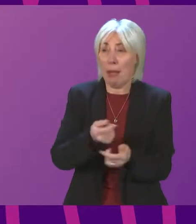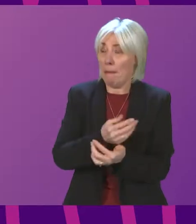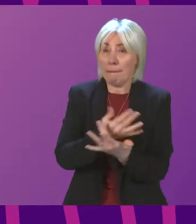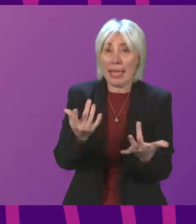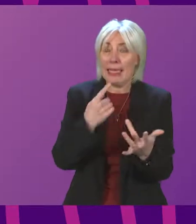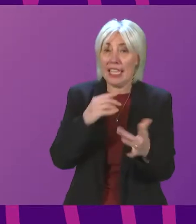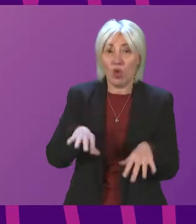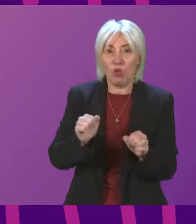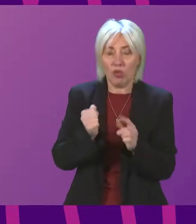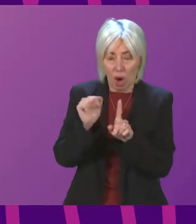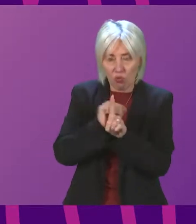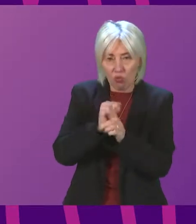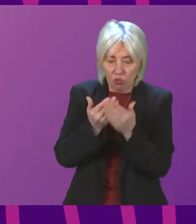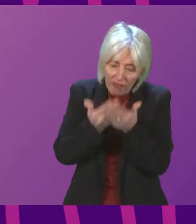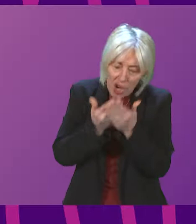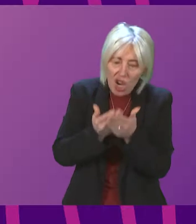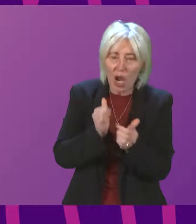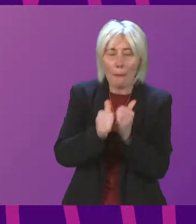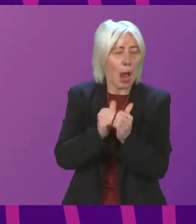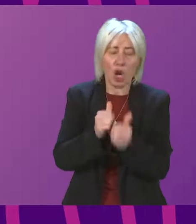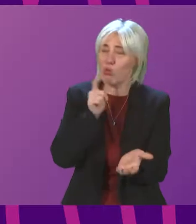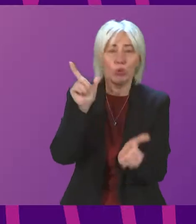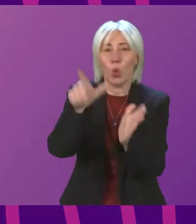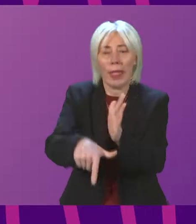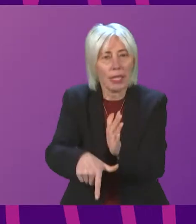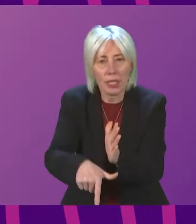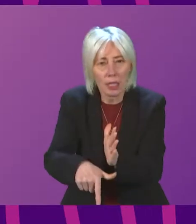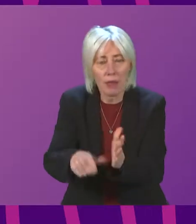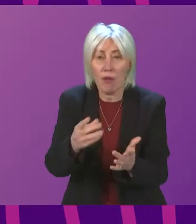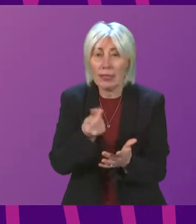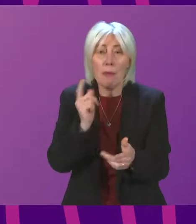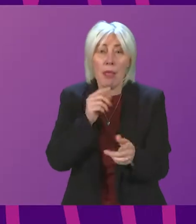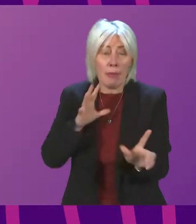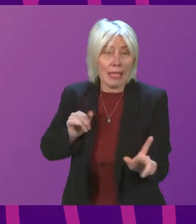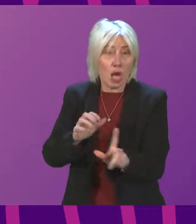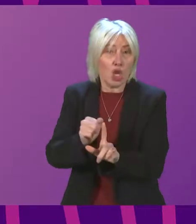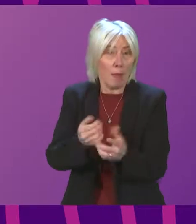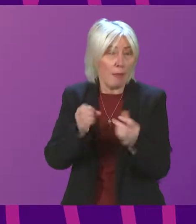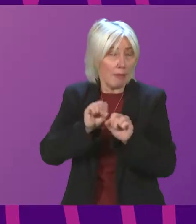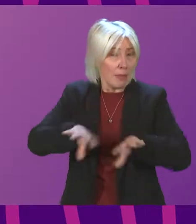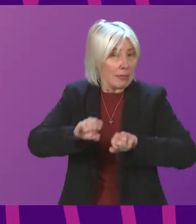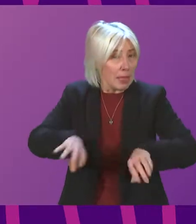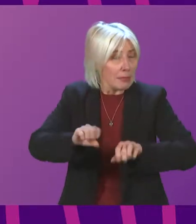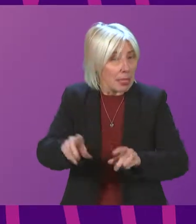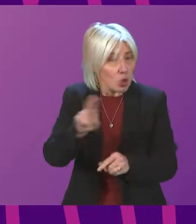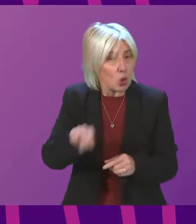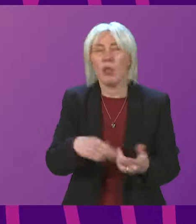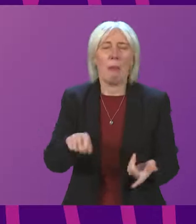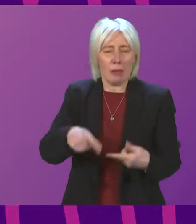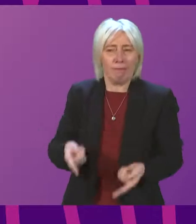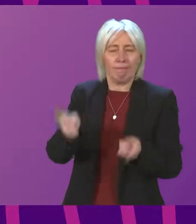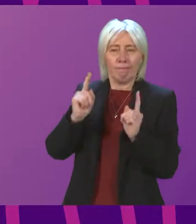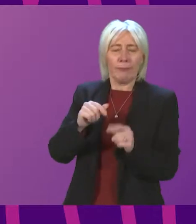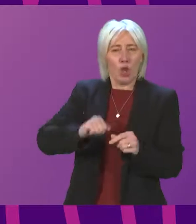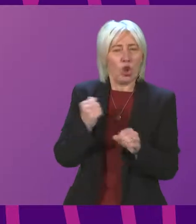that starting revision support in March will be far too late, especially for those who are catching up on lost schooling. Cabinet Secretary, the Scottish Government has